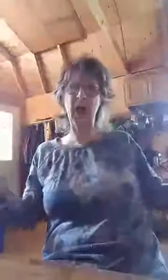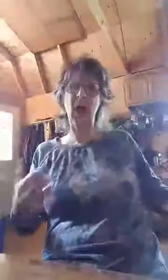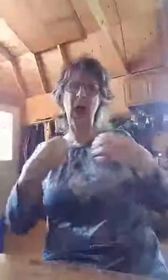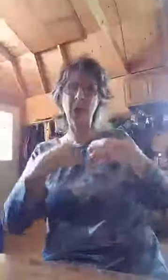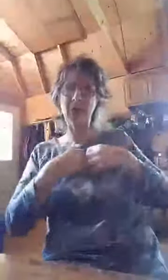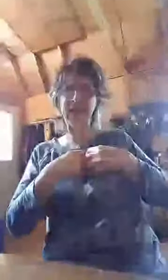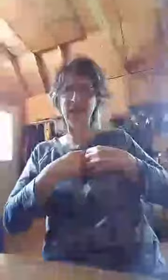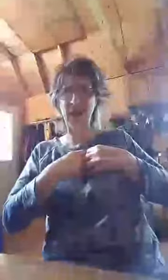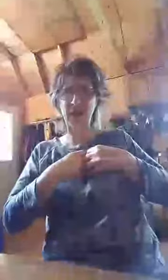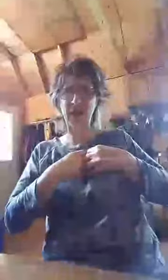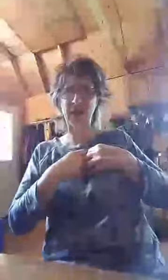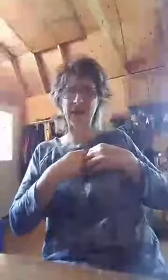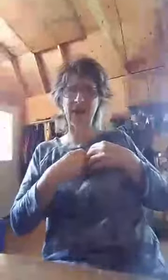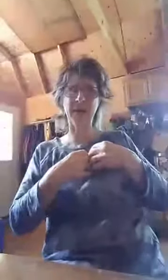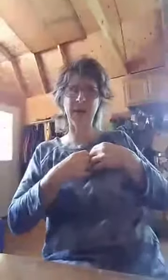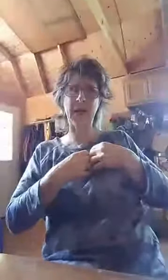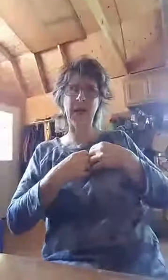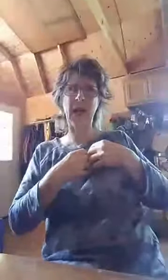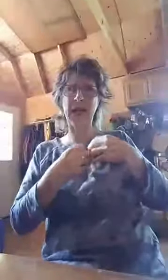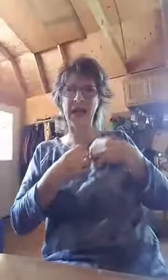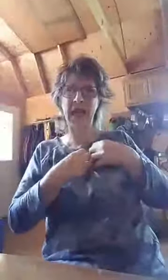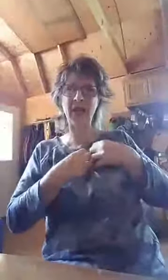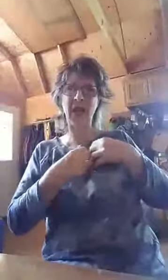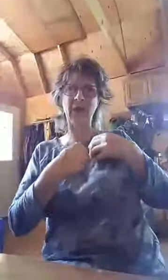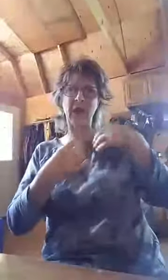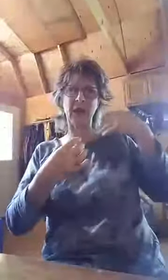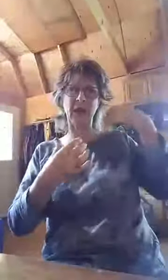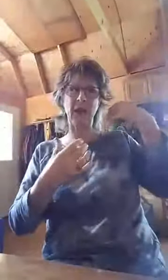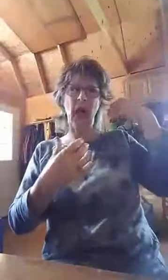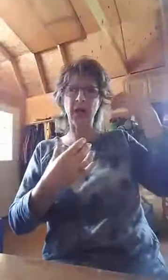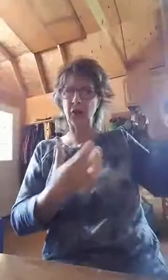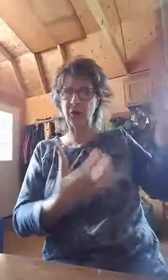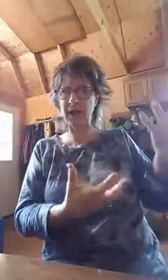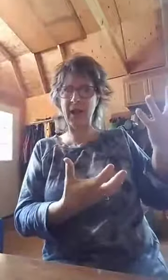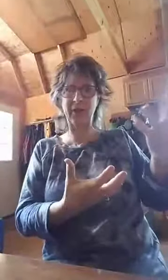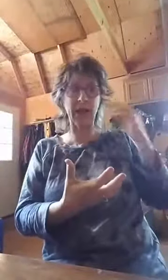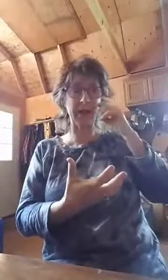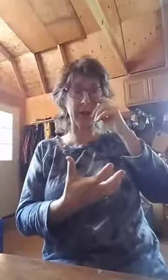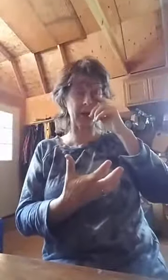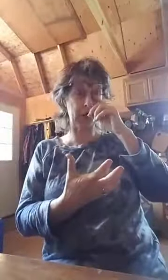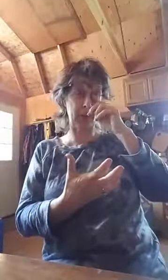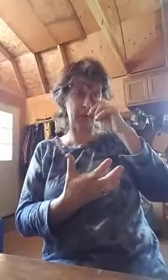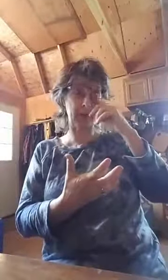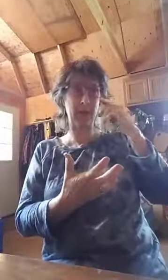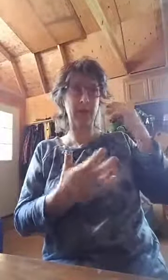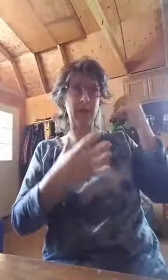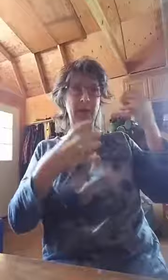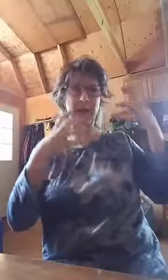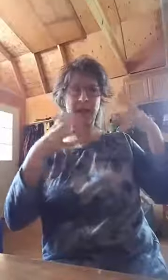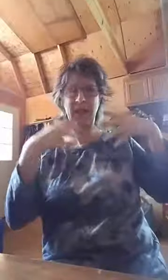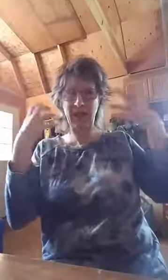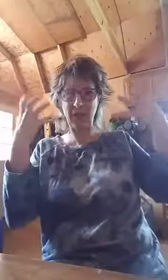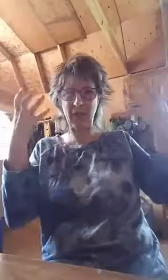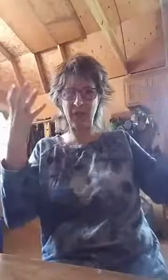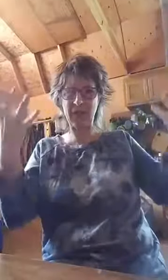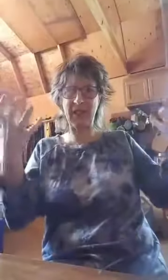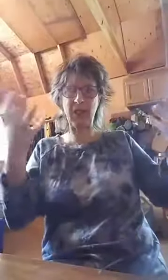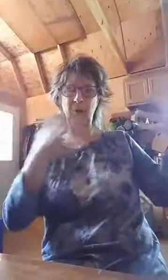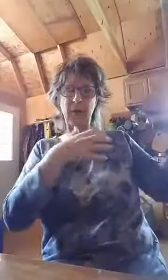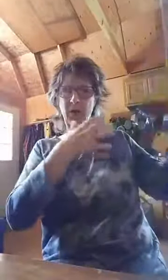I received that record inside of me and I engage that record. I trigger that record to, um, to give me understanding from the